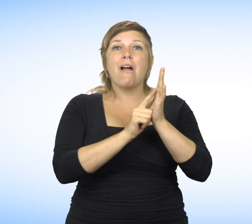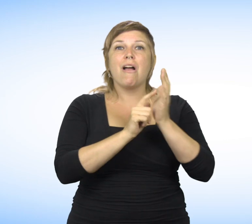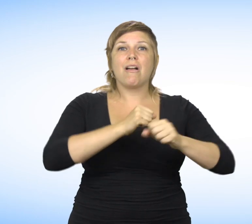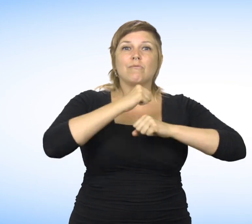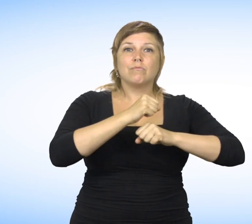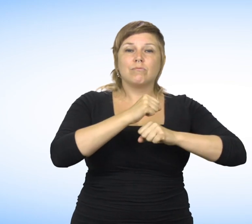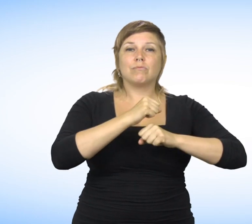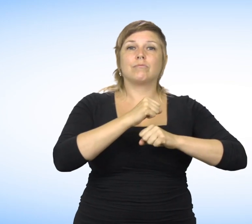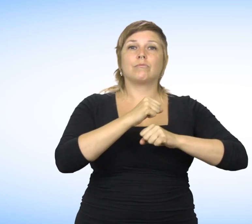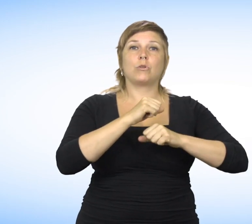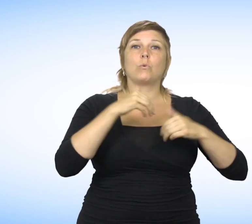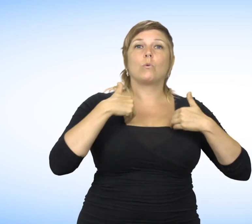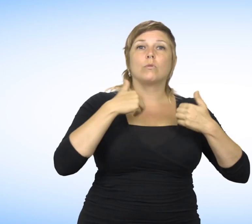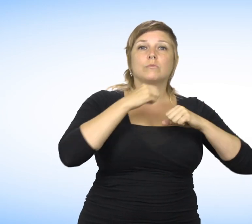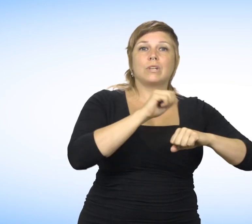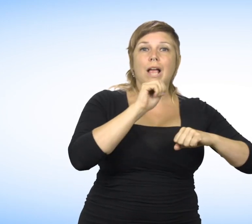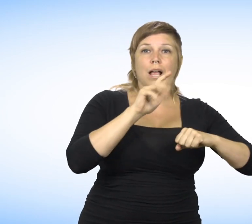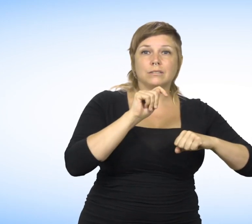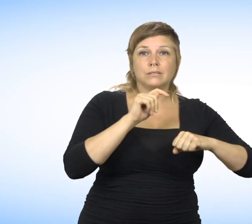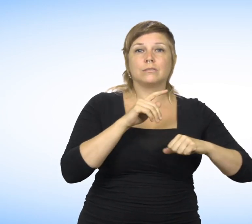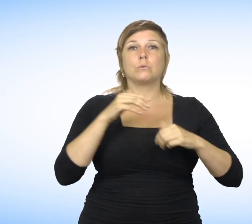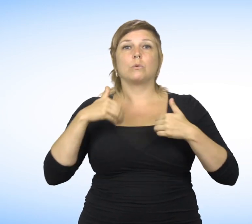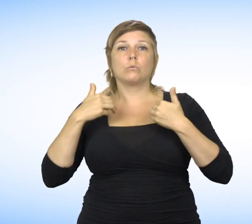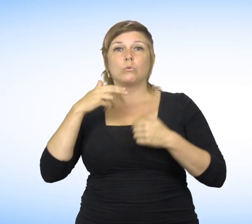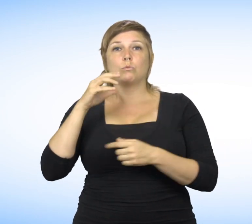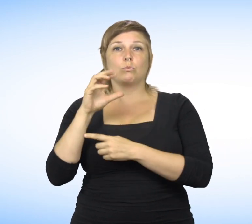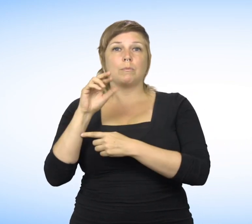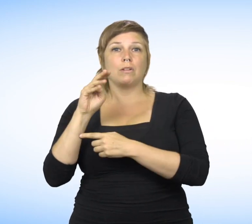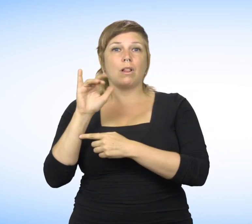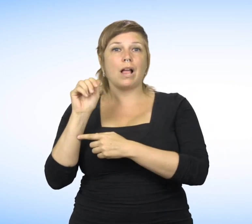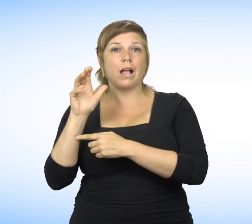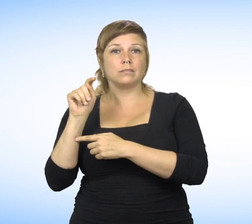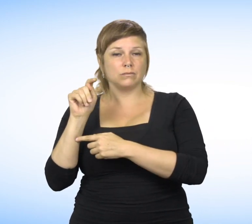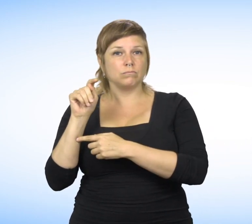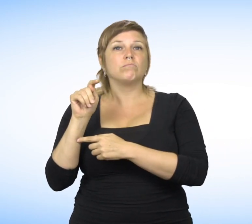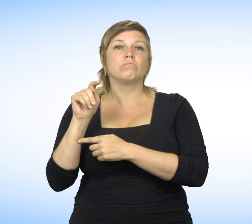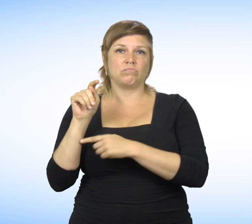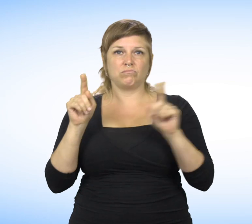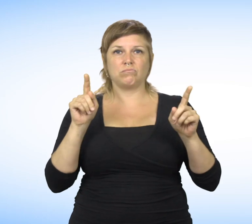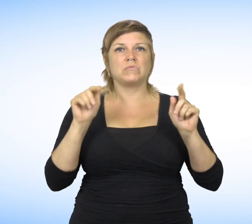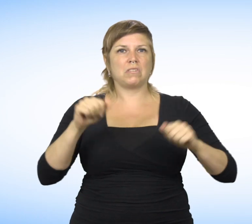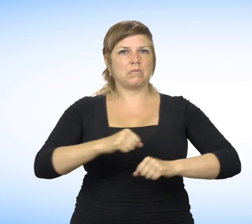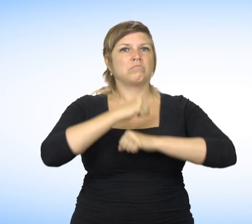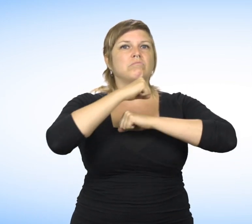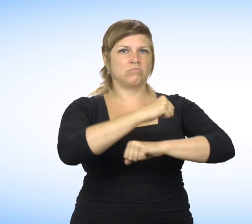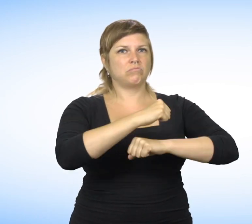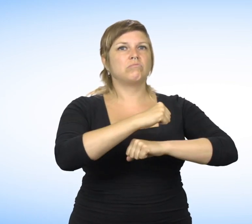or a person who has taken in charge this child under the Youth Protection Act or the Youth Criminal Justice